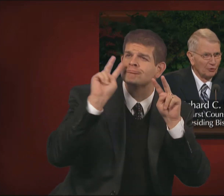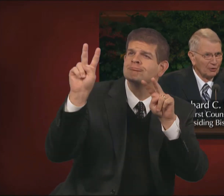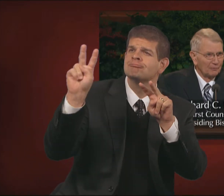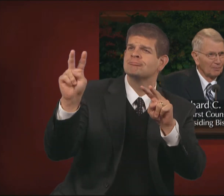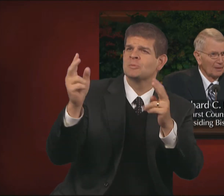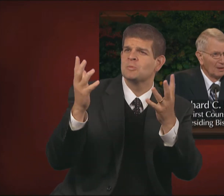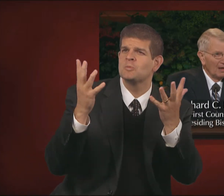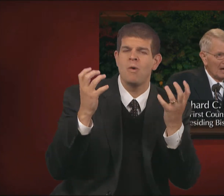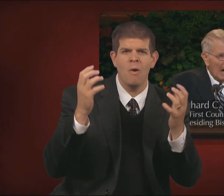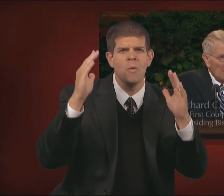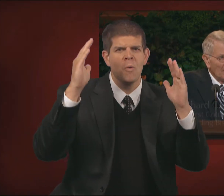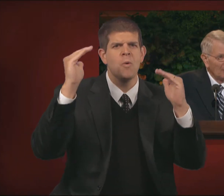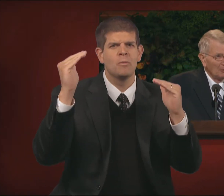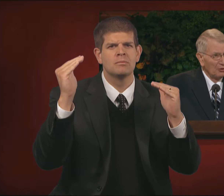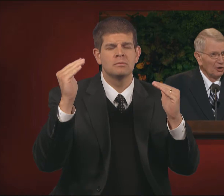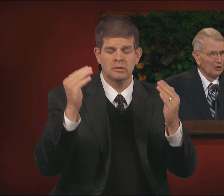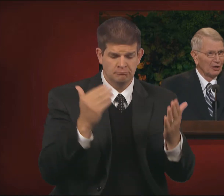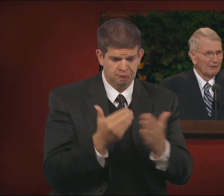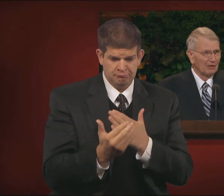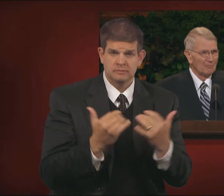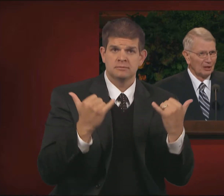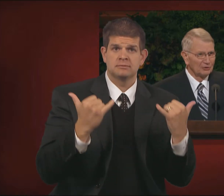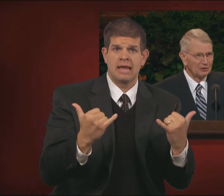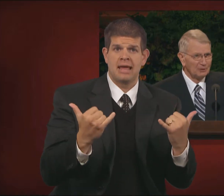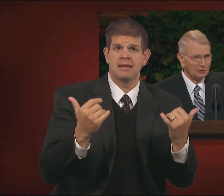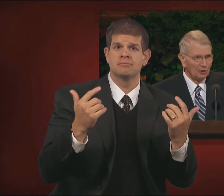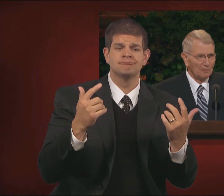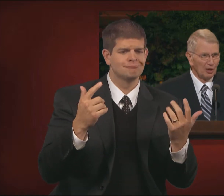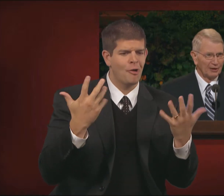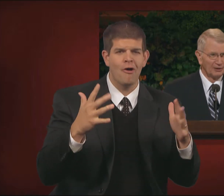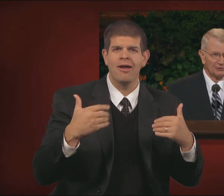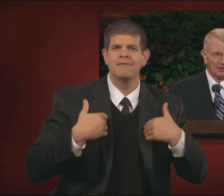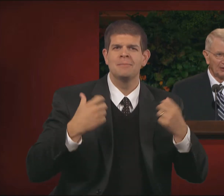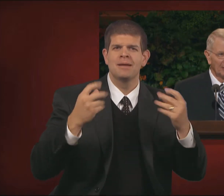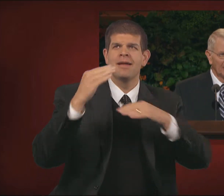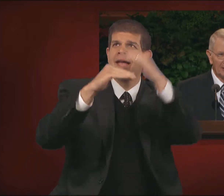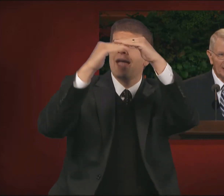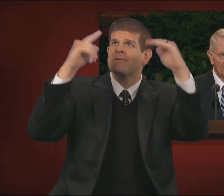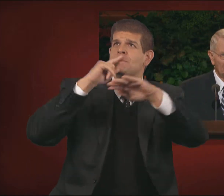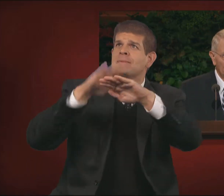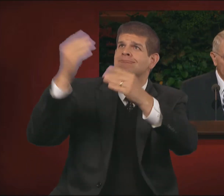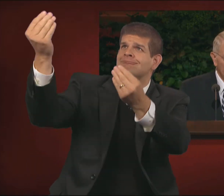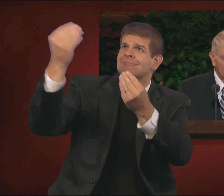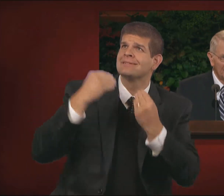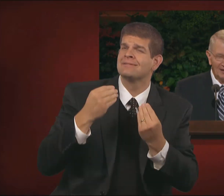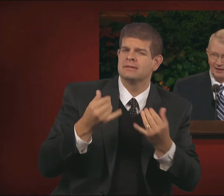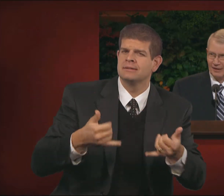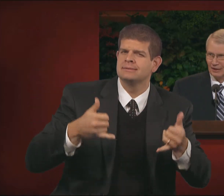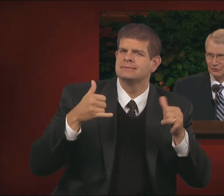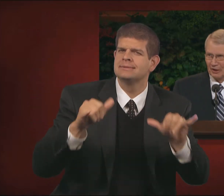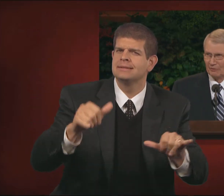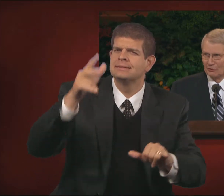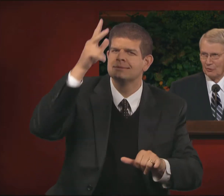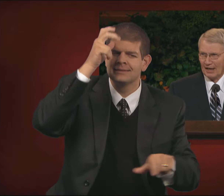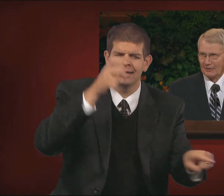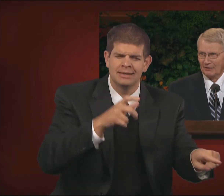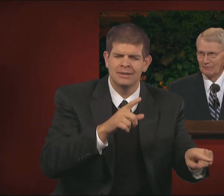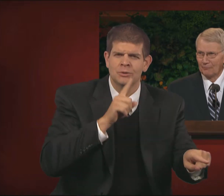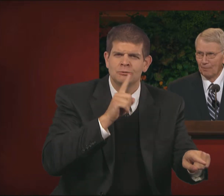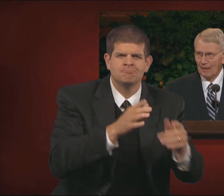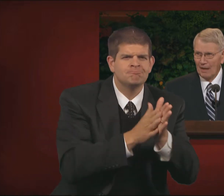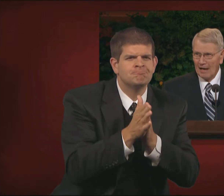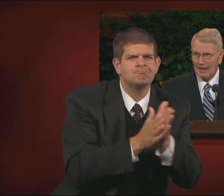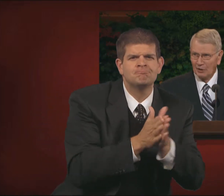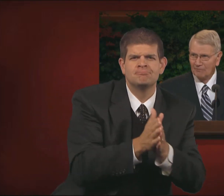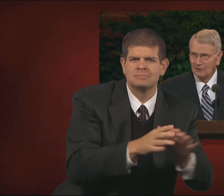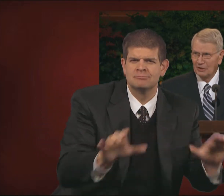yearned for. However, with all the heavenly blessings bestowed upon us, Satan, ever so real, is ever so active,